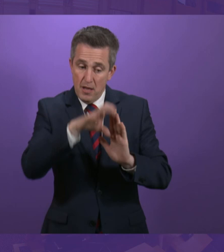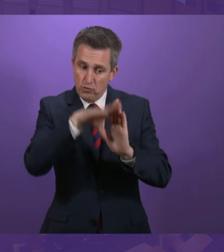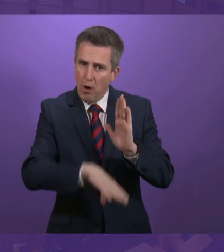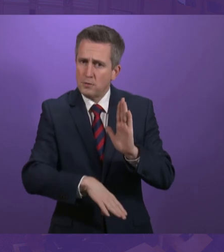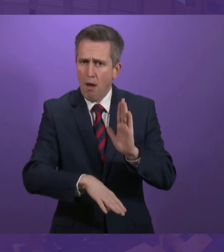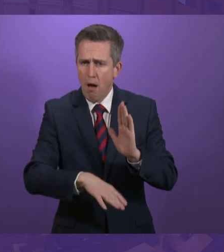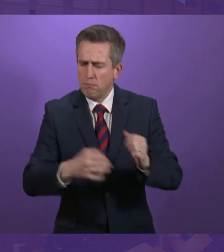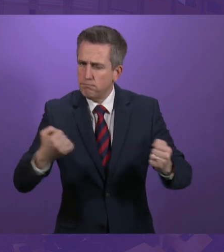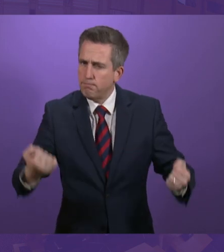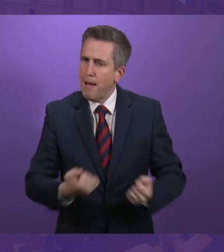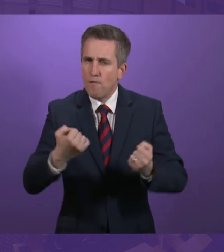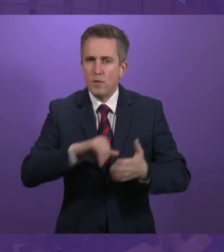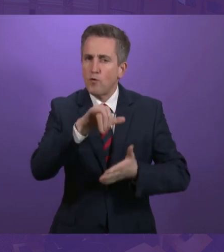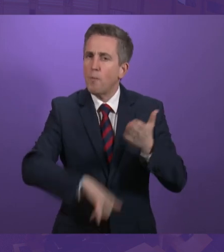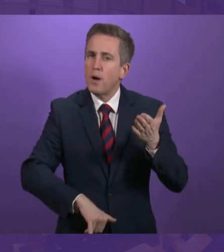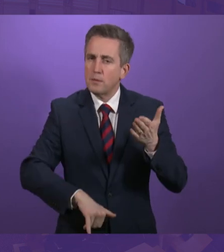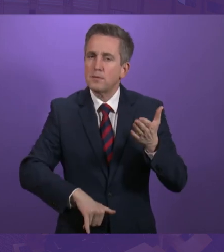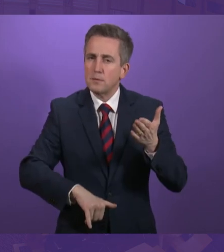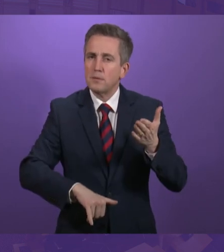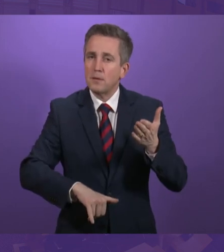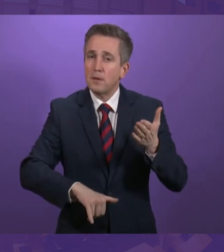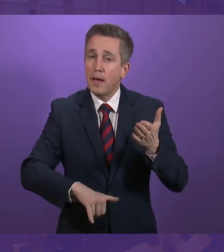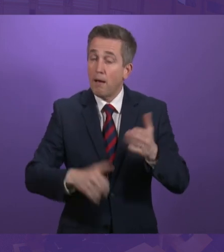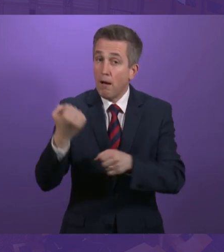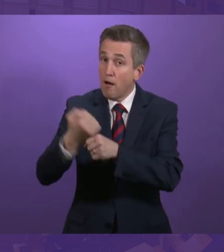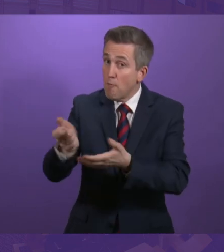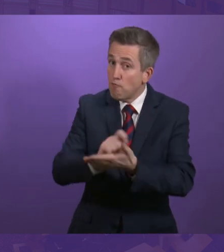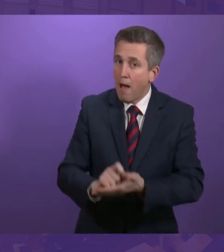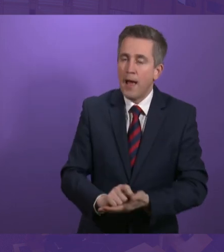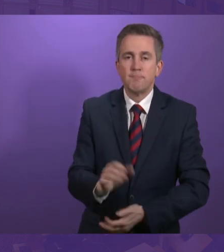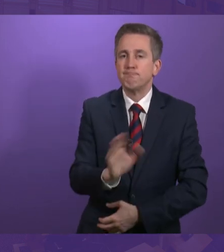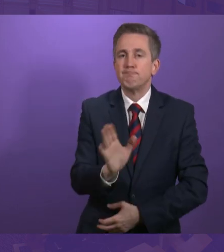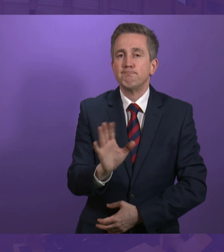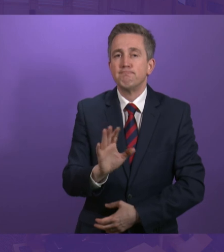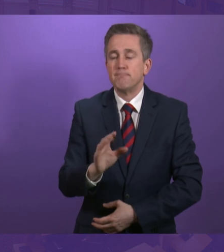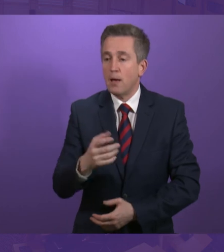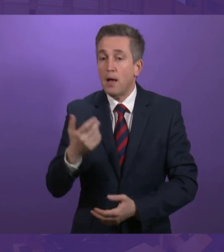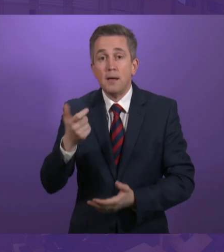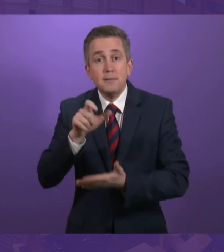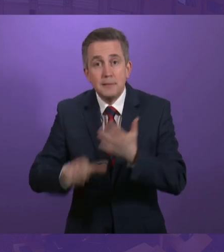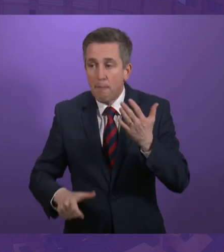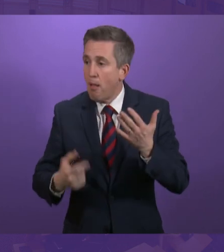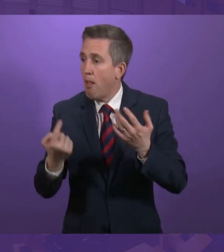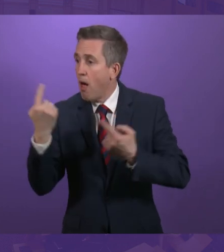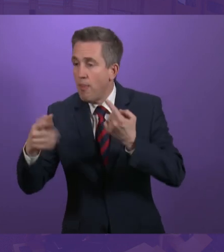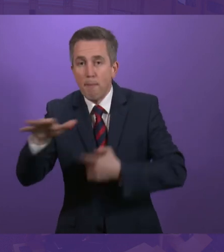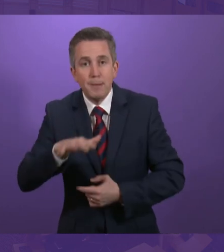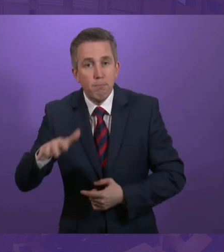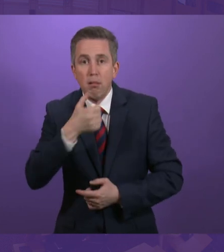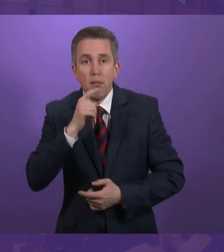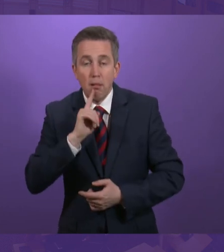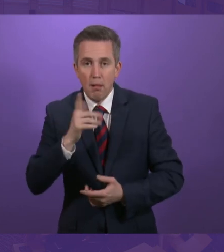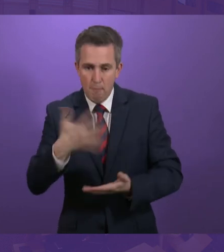document because it's been developed not by government, but by those with lived experience of the Social Security